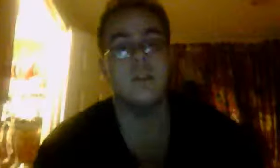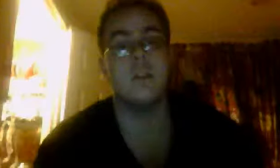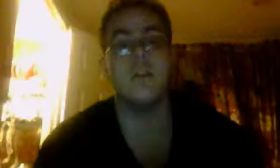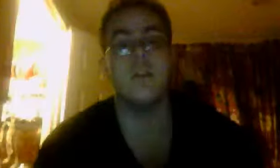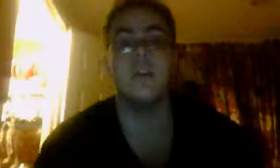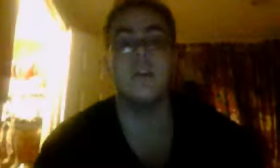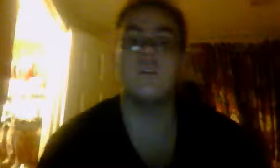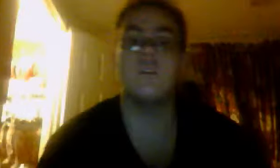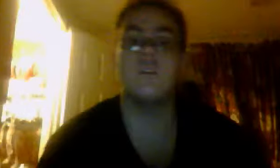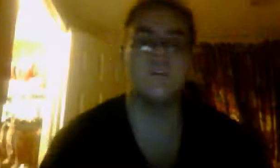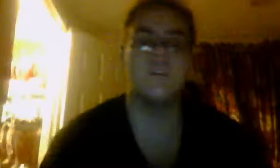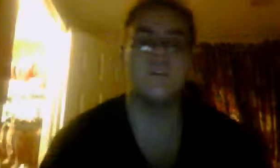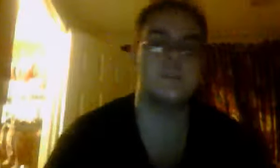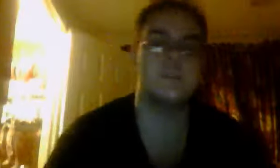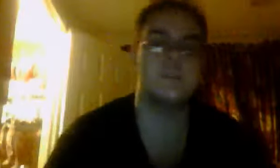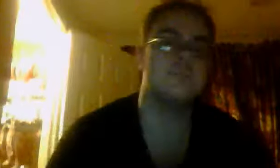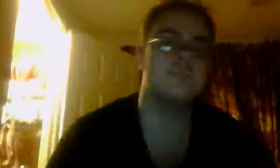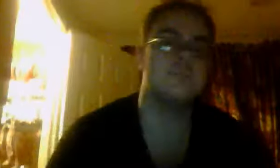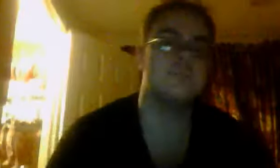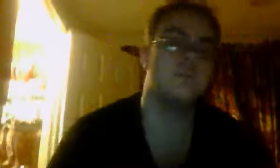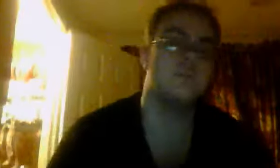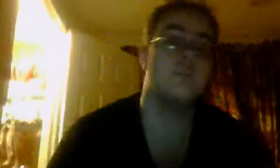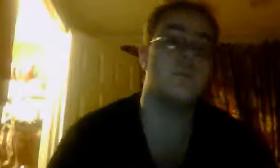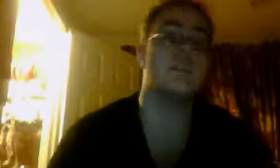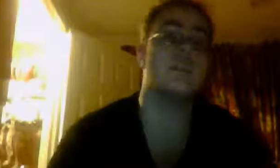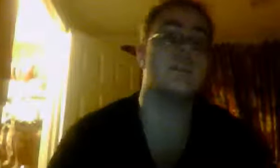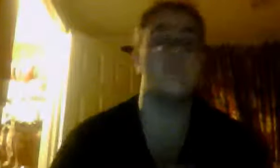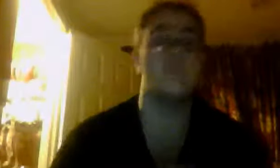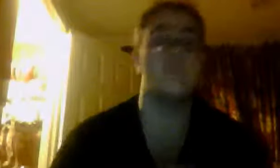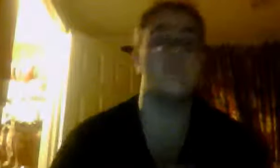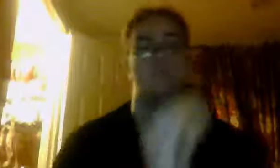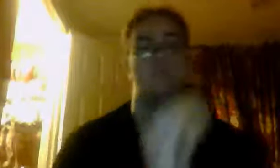Anyway, here's a coin trick. Pretty simple here.